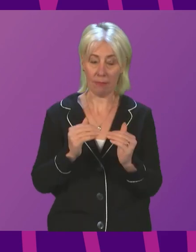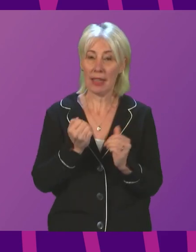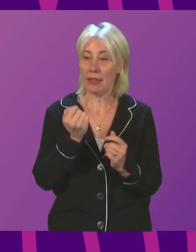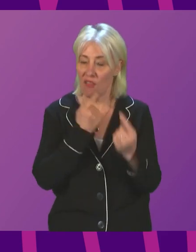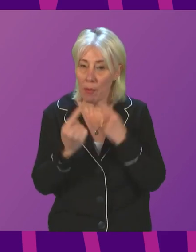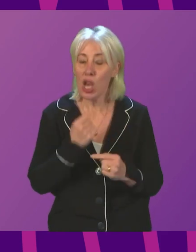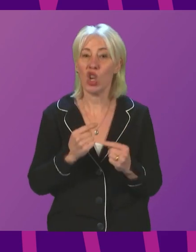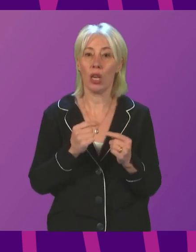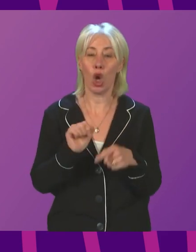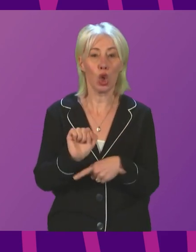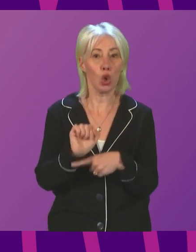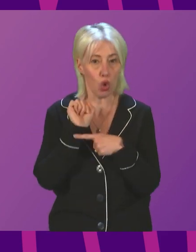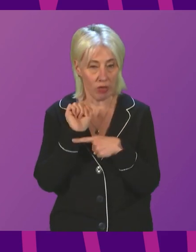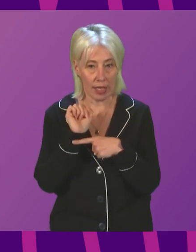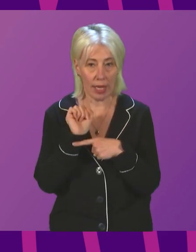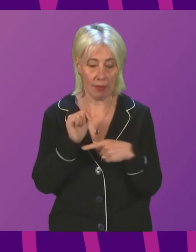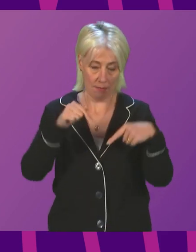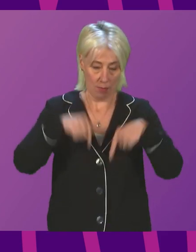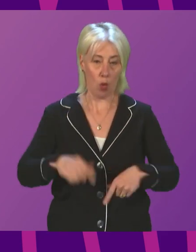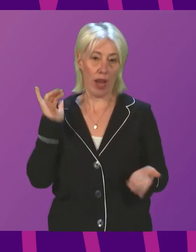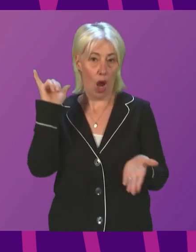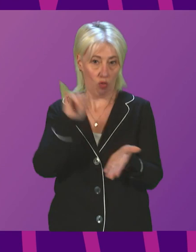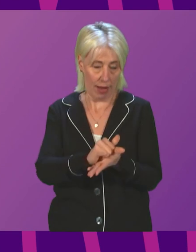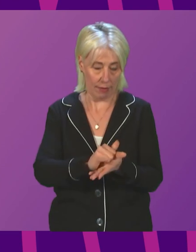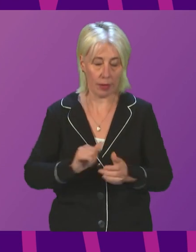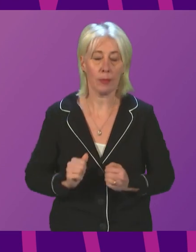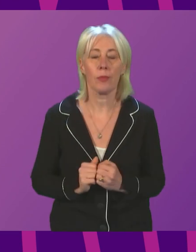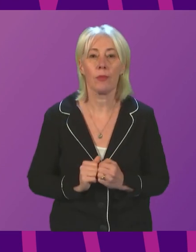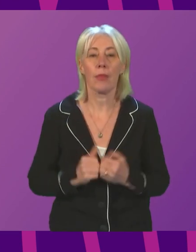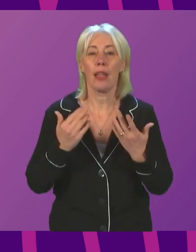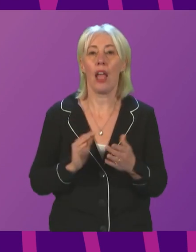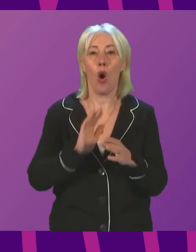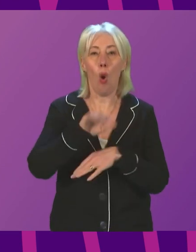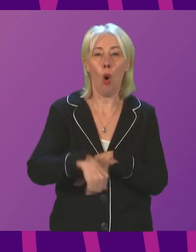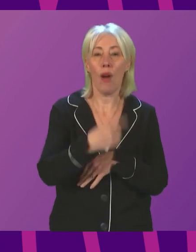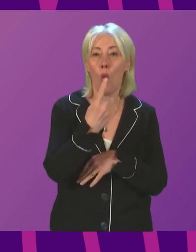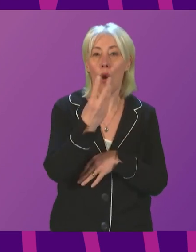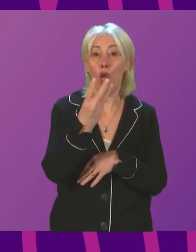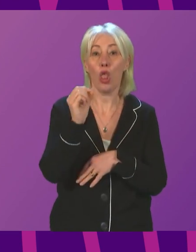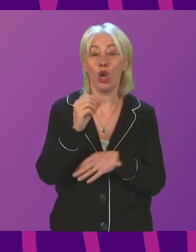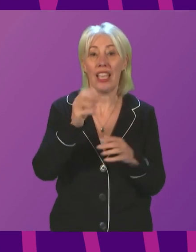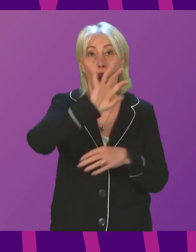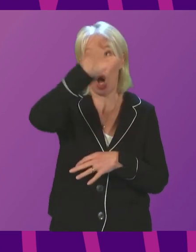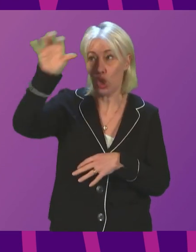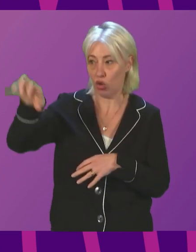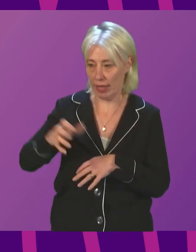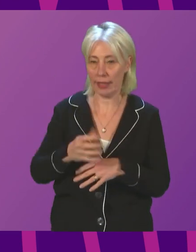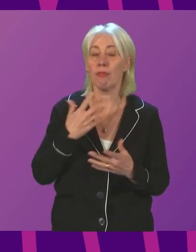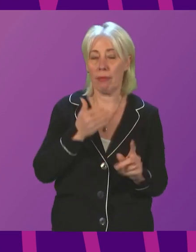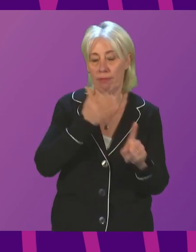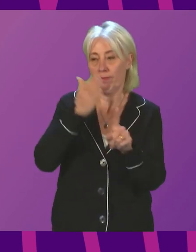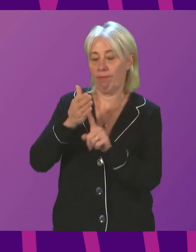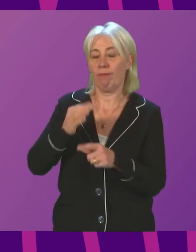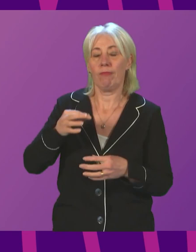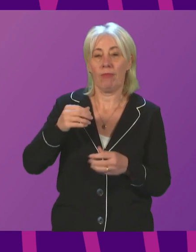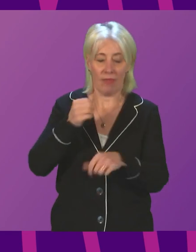standards required at the United Kingdom border. There are now over 130 countries where we recognise vaccine certificates,